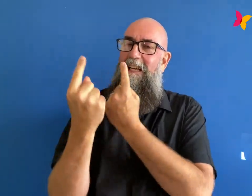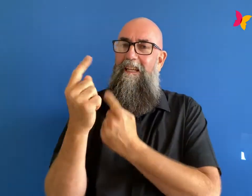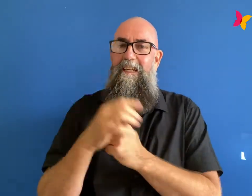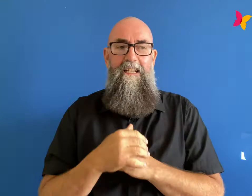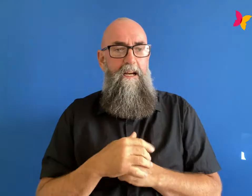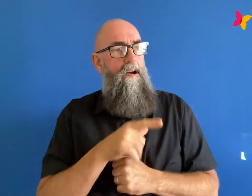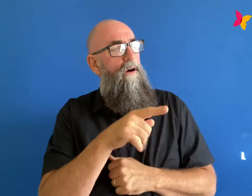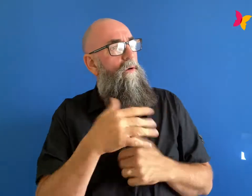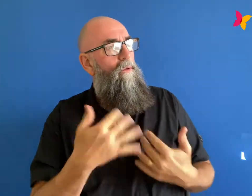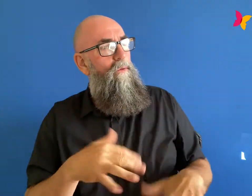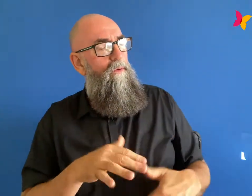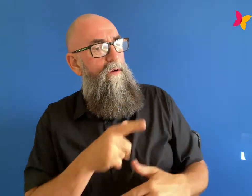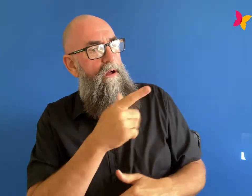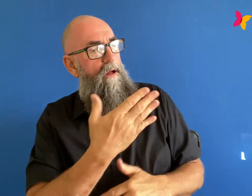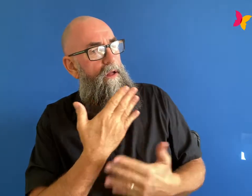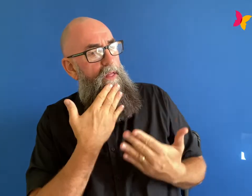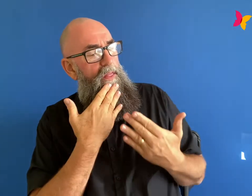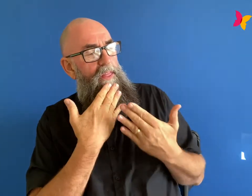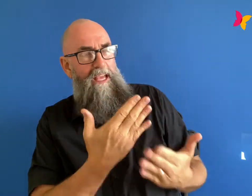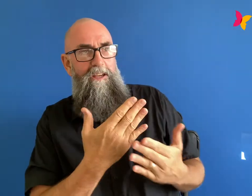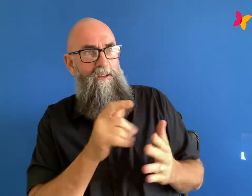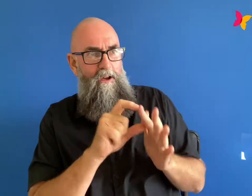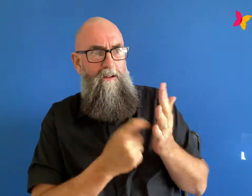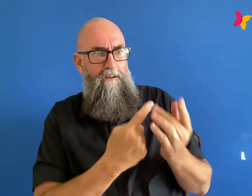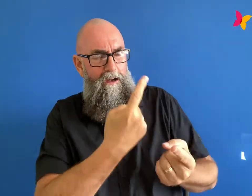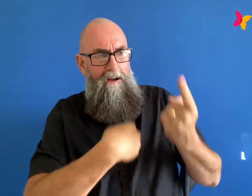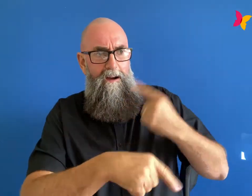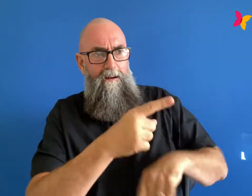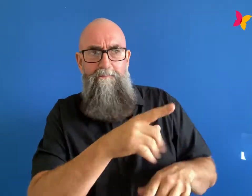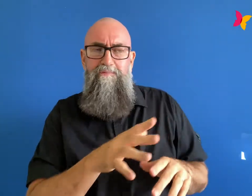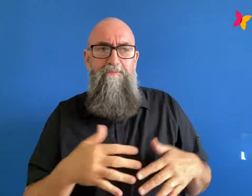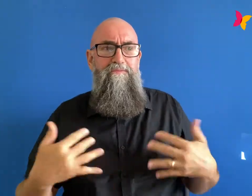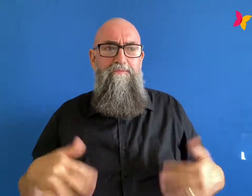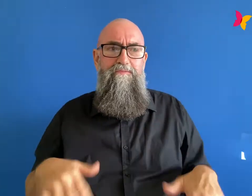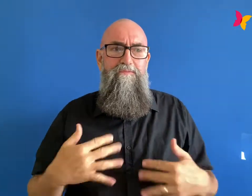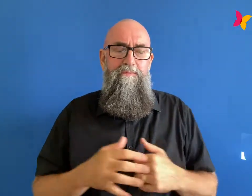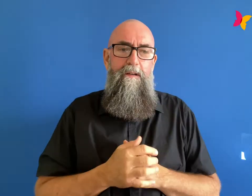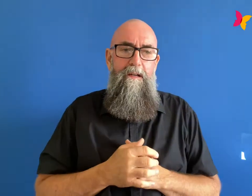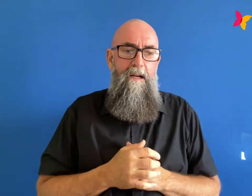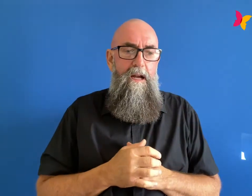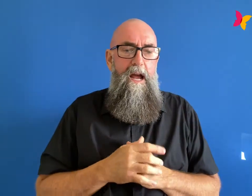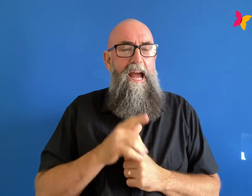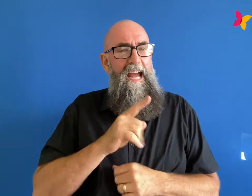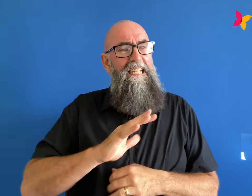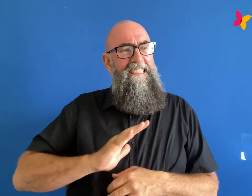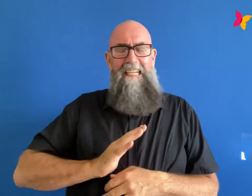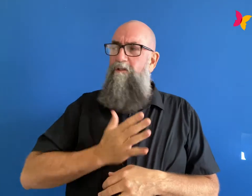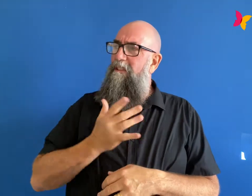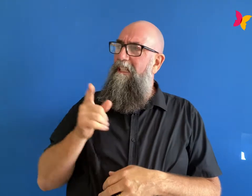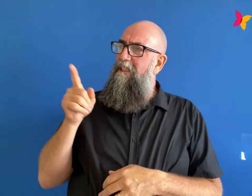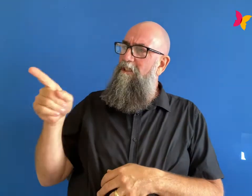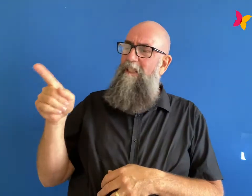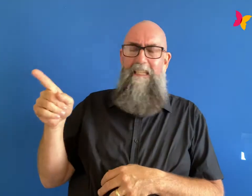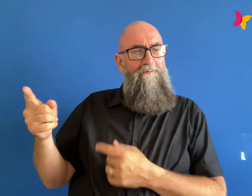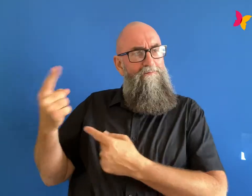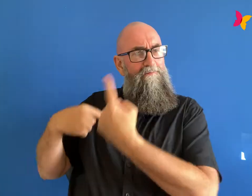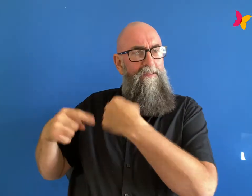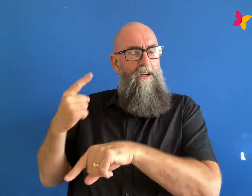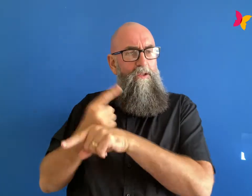of shopping we can get behind i hear you she engaged with something called cognitive behavior therapy which is quite a common